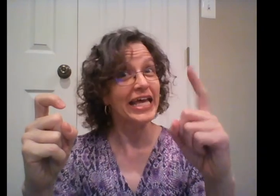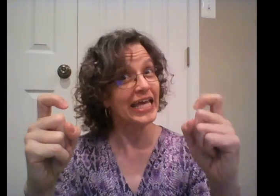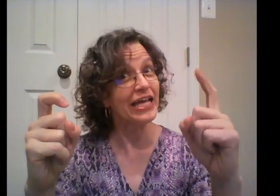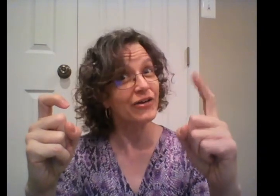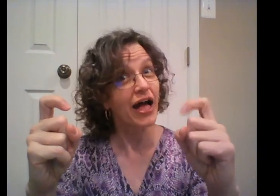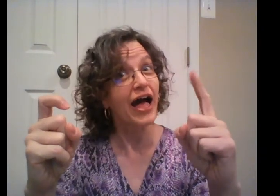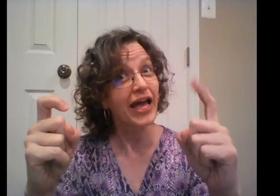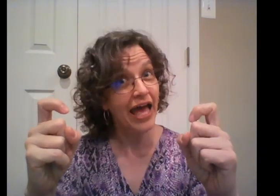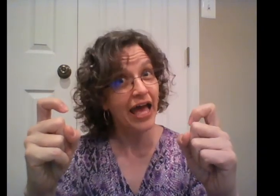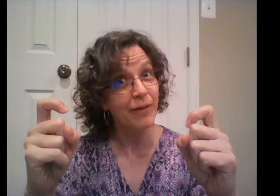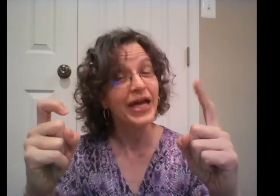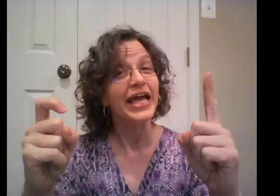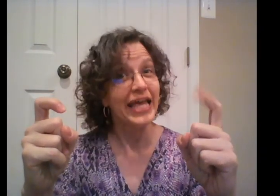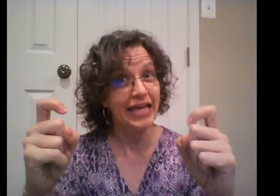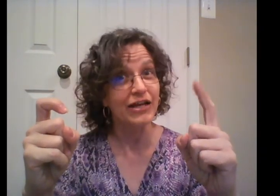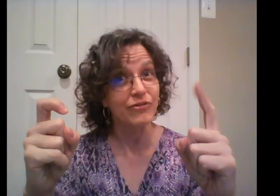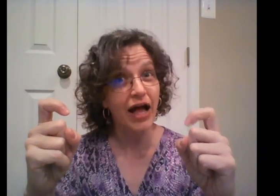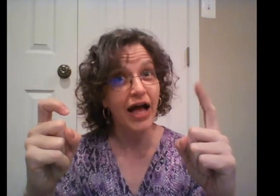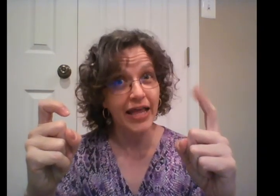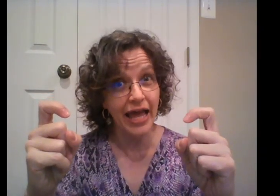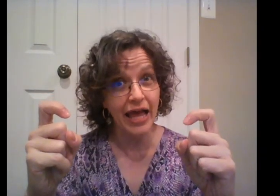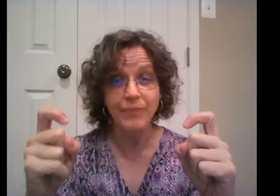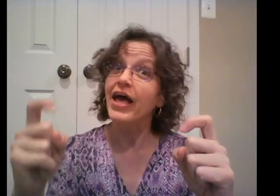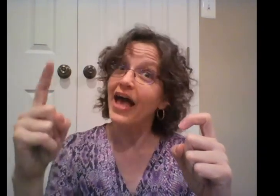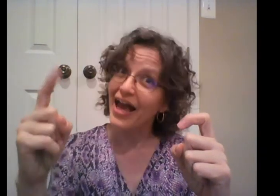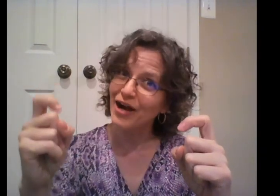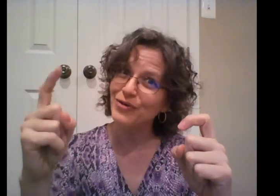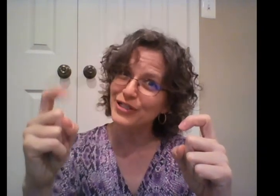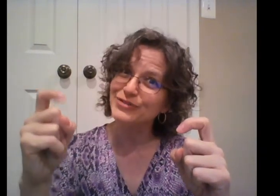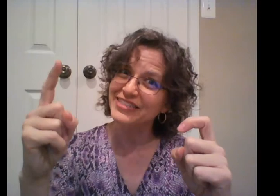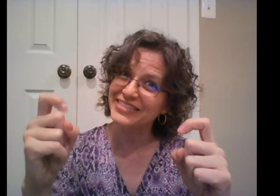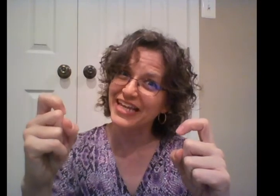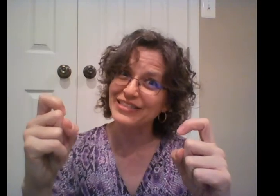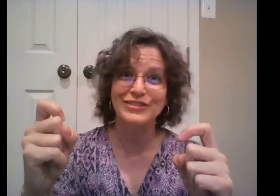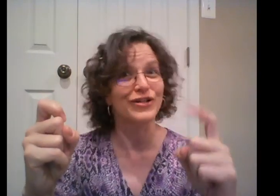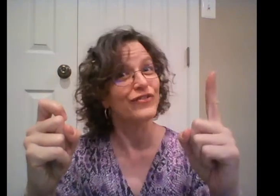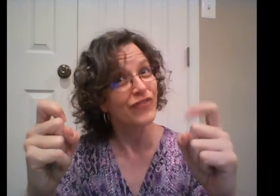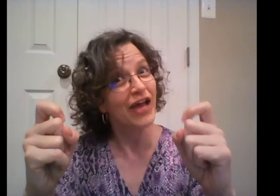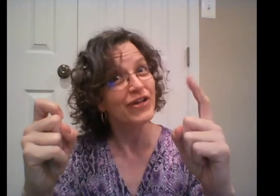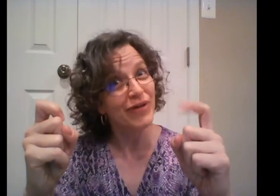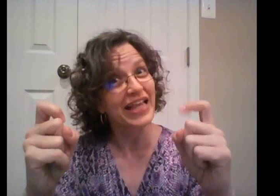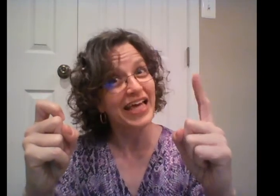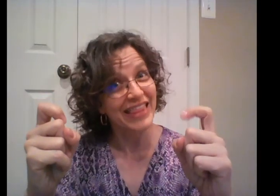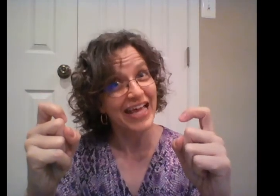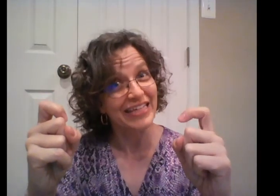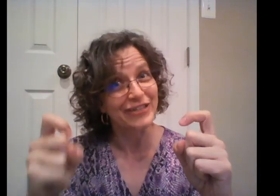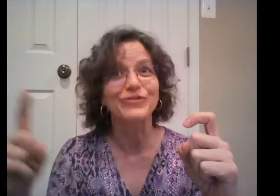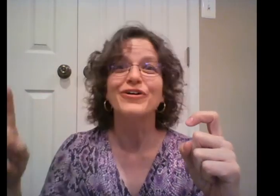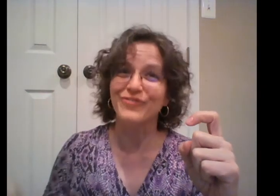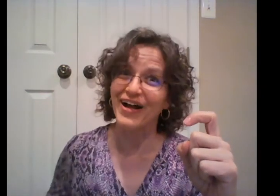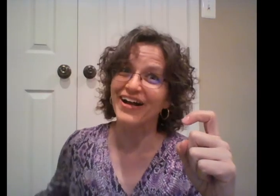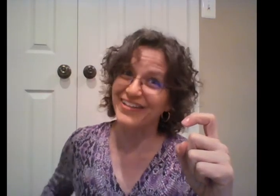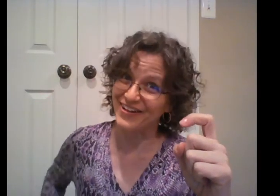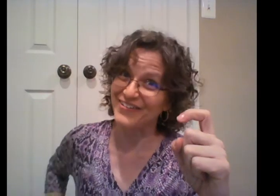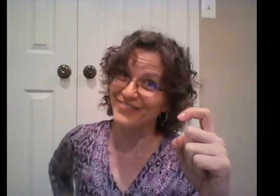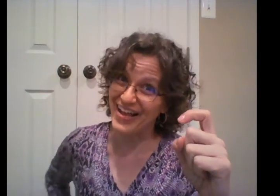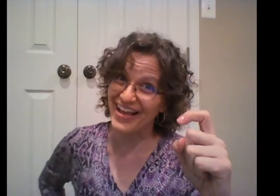Here I am. Here I am. How are you today, sir? Very well, I thank you. Run away.